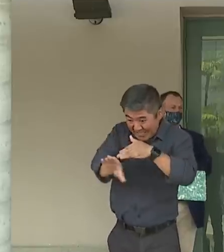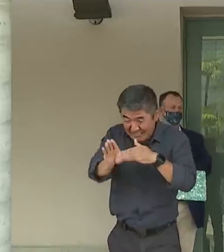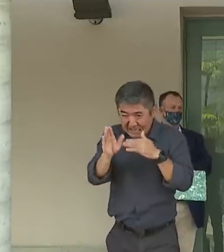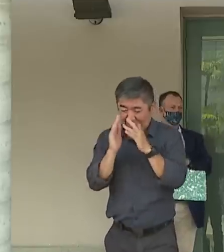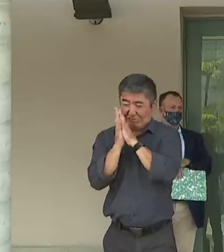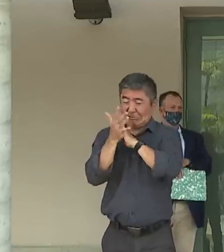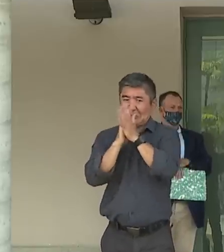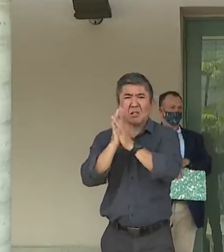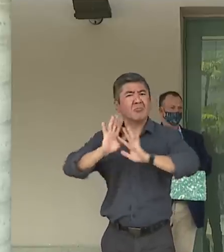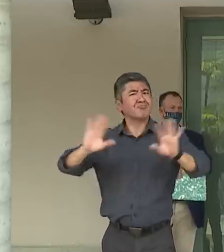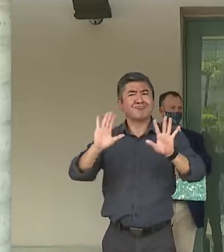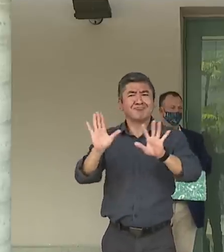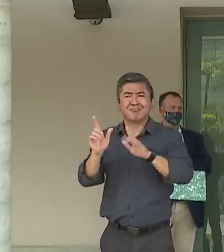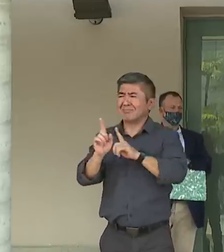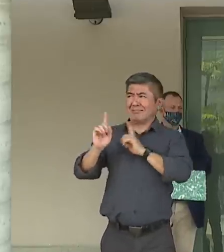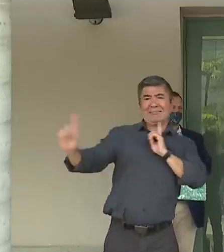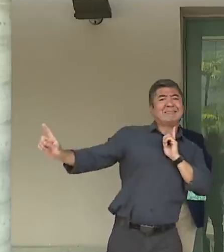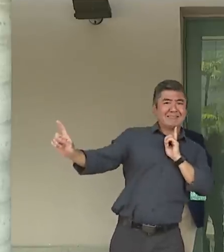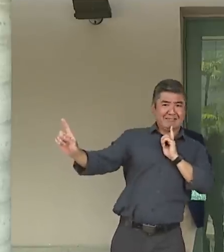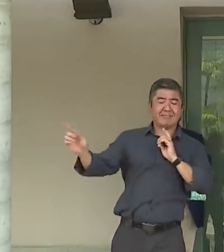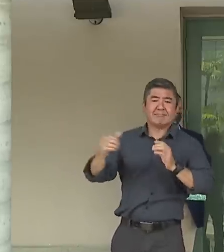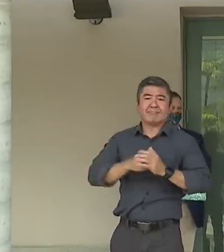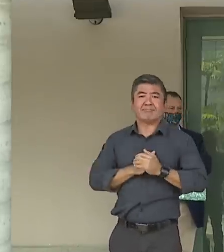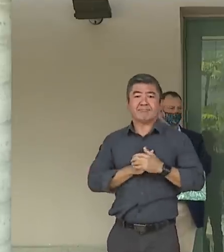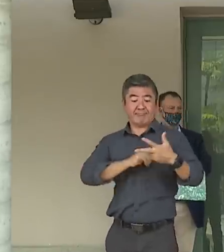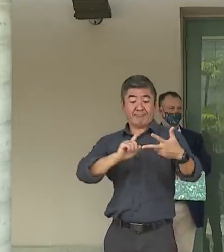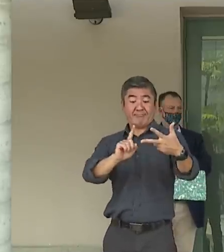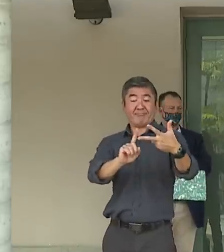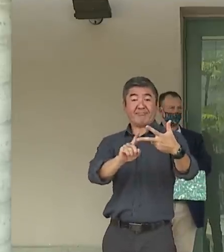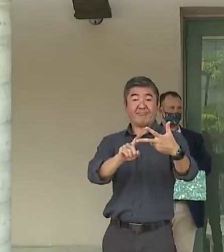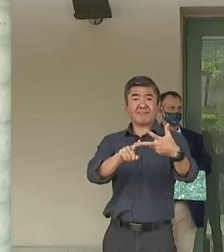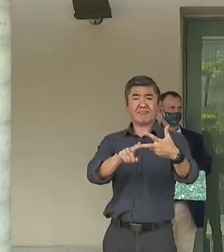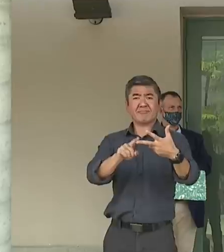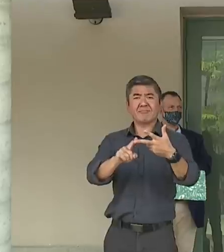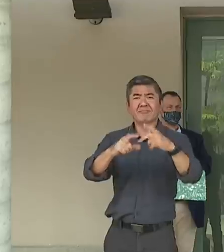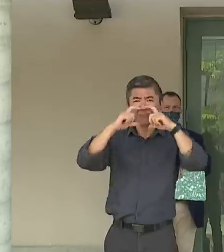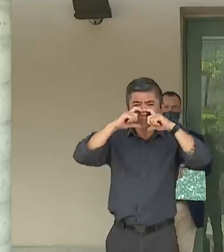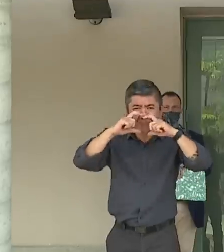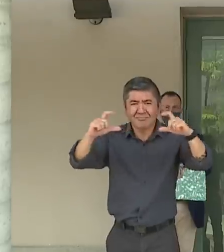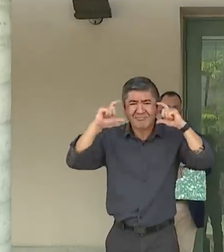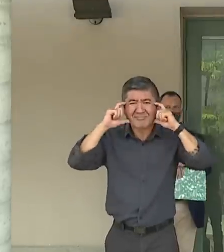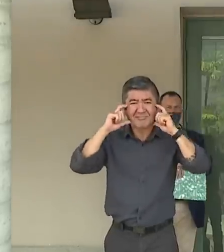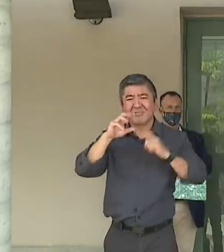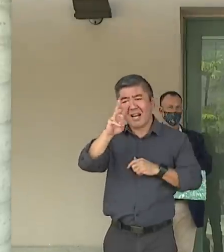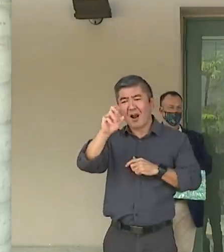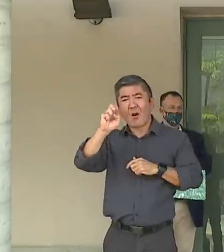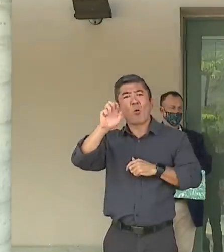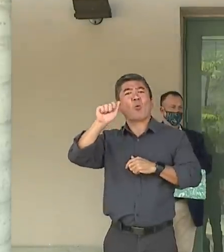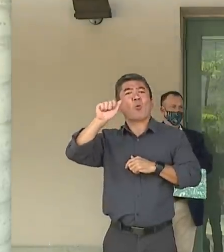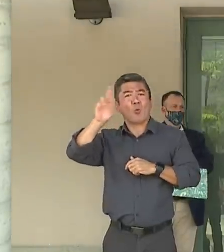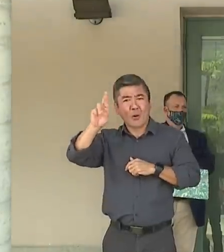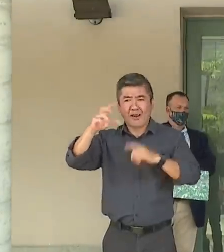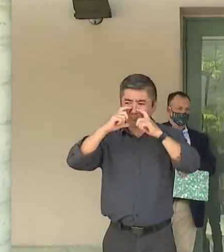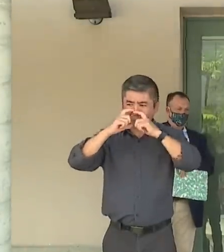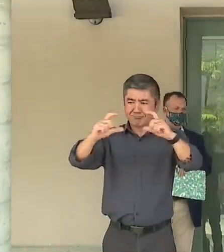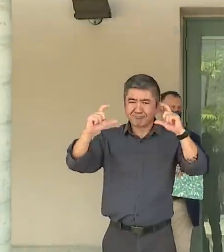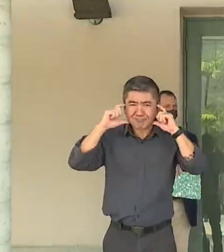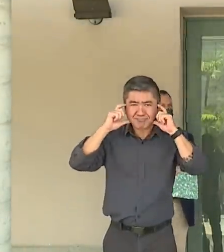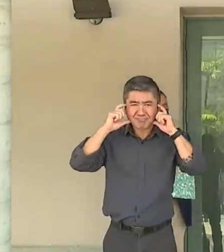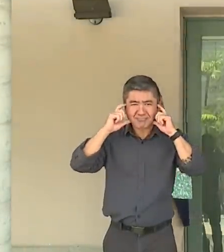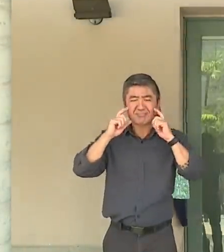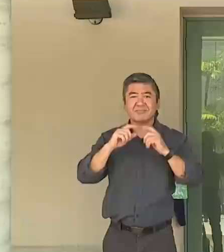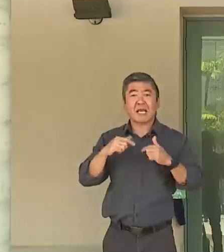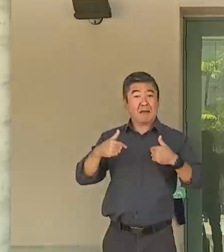can, avoiding large gatherings. And number three, wear a face mask when you're out and about. And as I've been